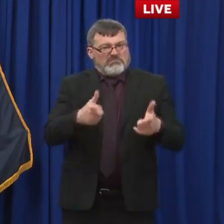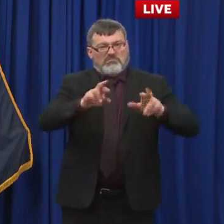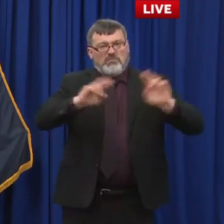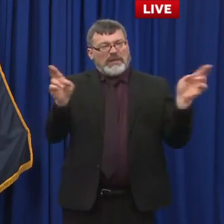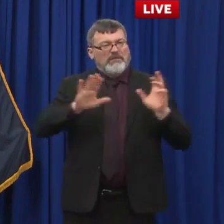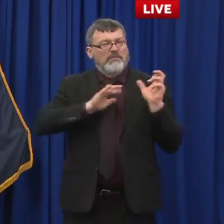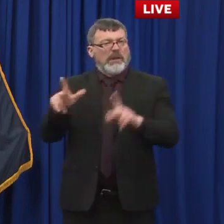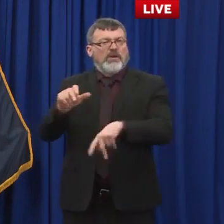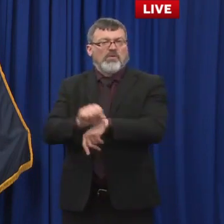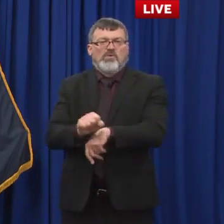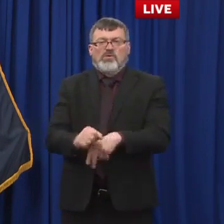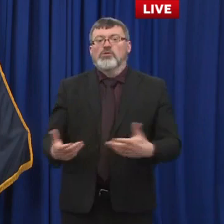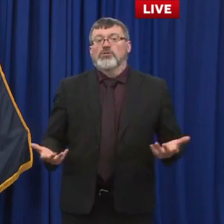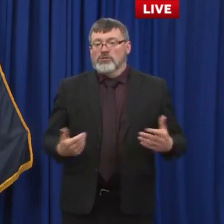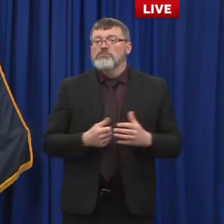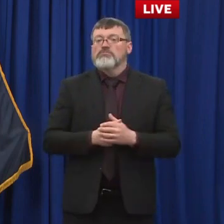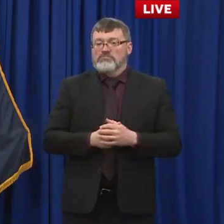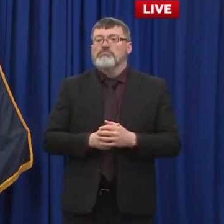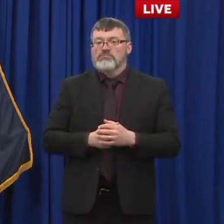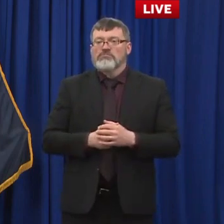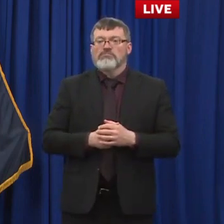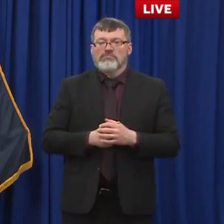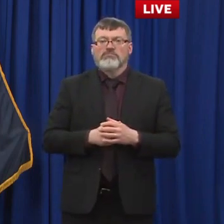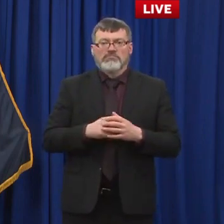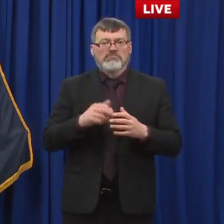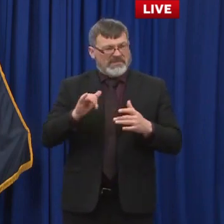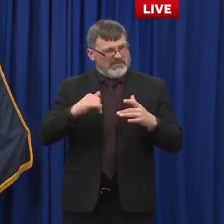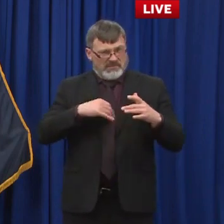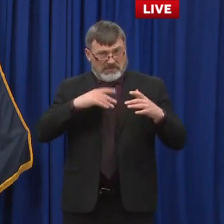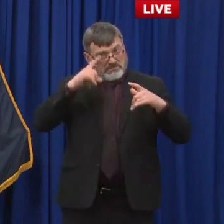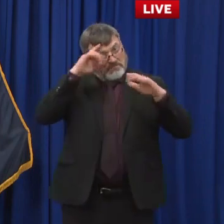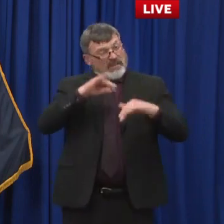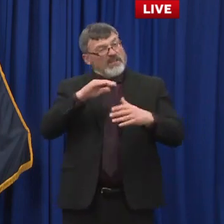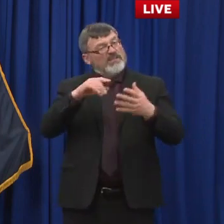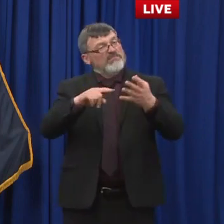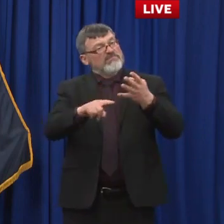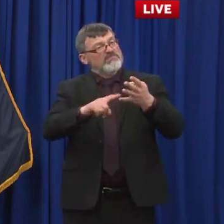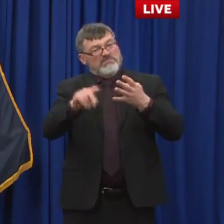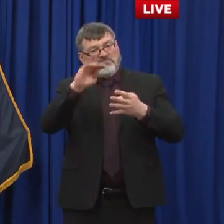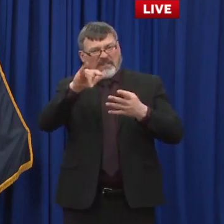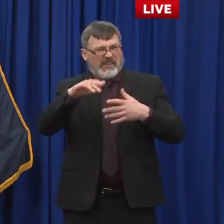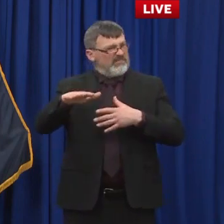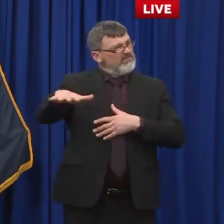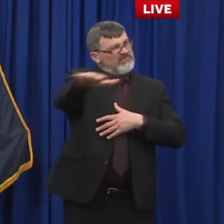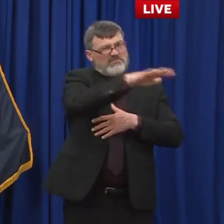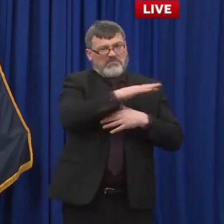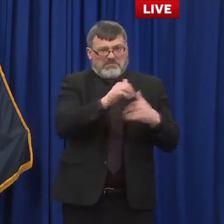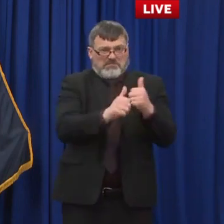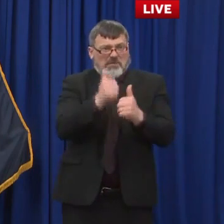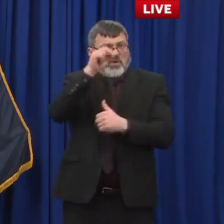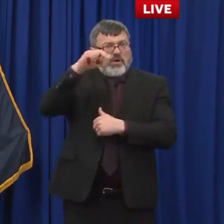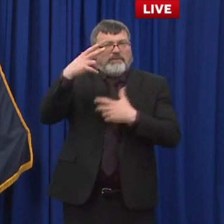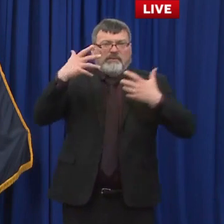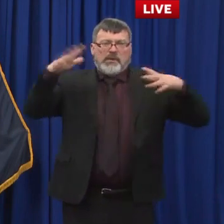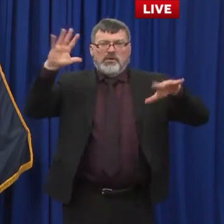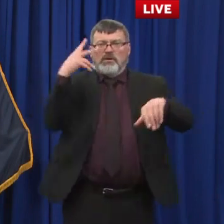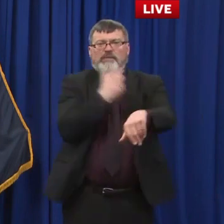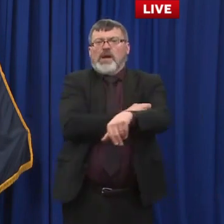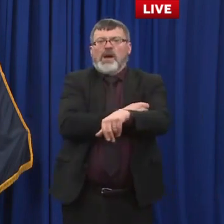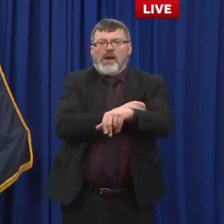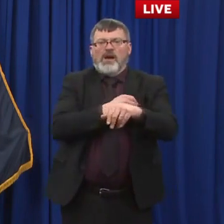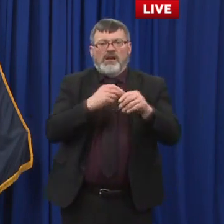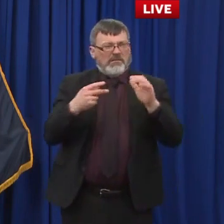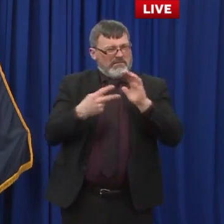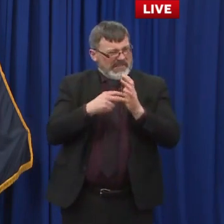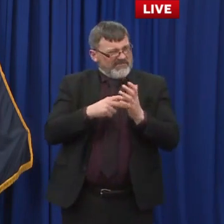people back to work and get things more normalized as we come out of the COVID crisis. So in order to support and facilitate